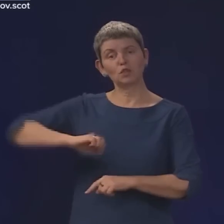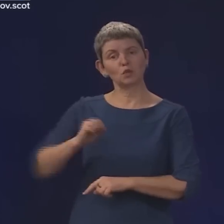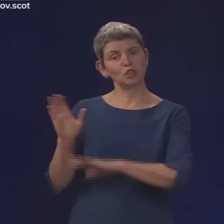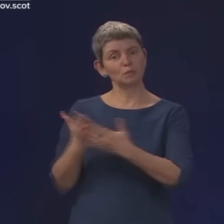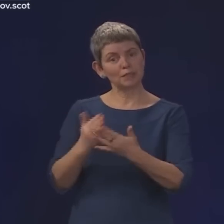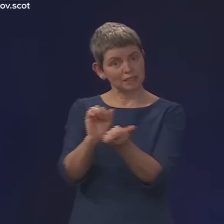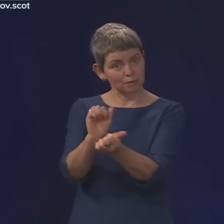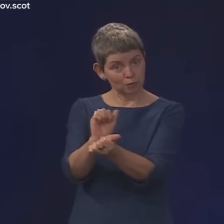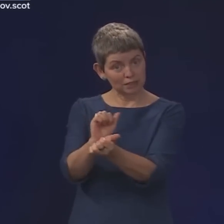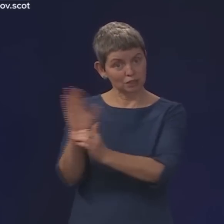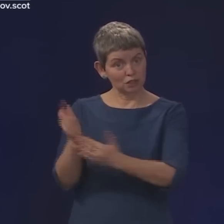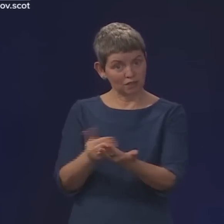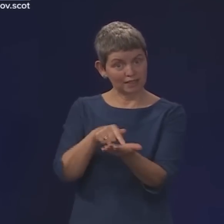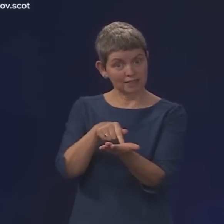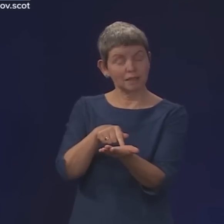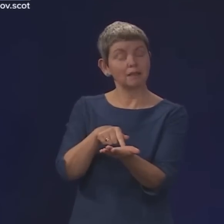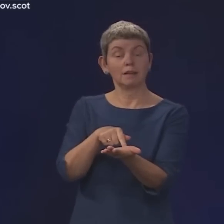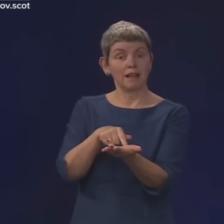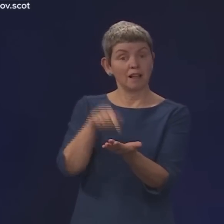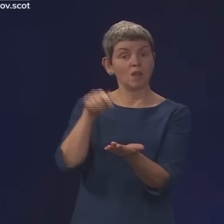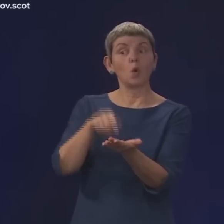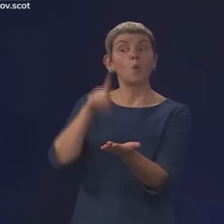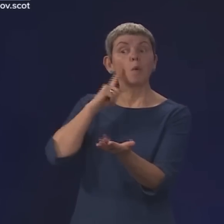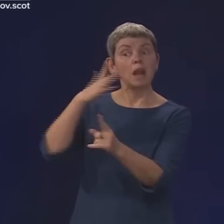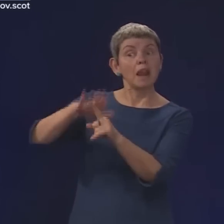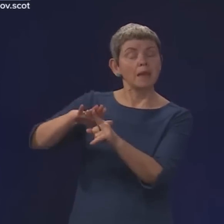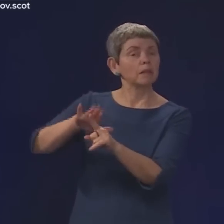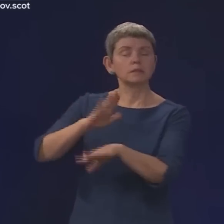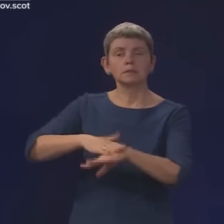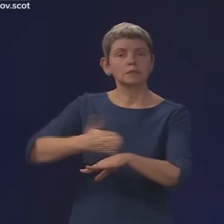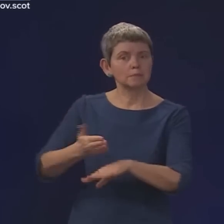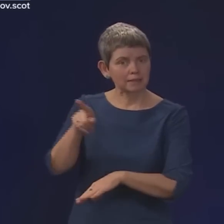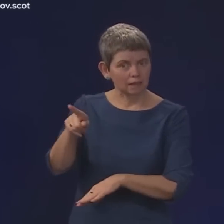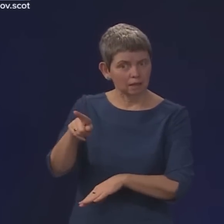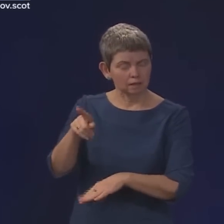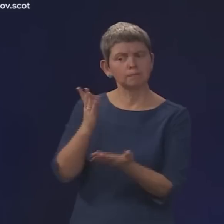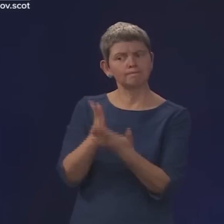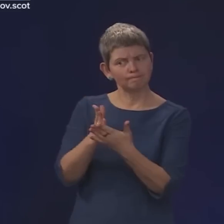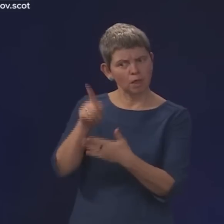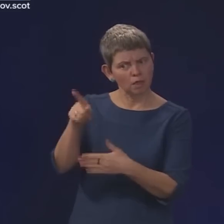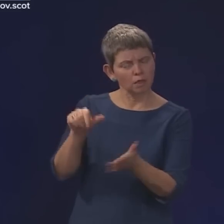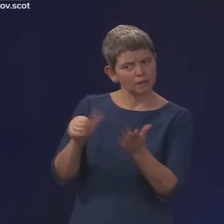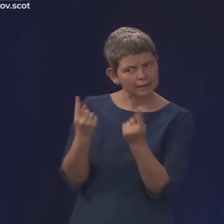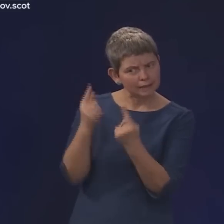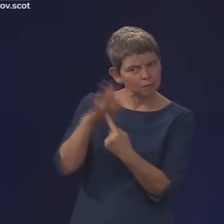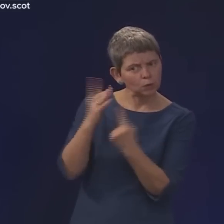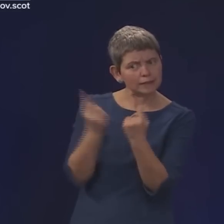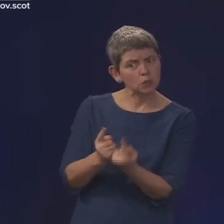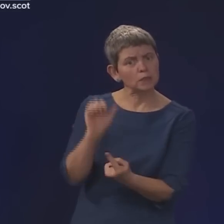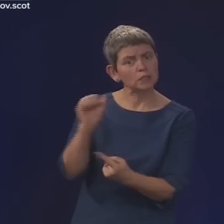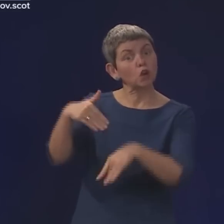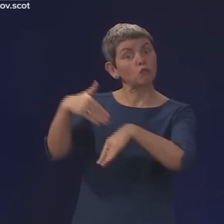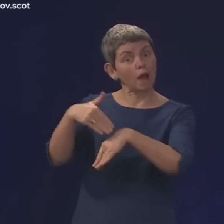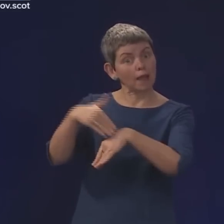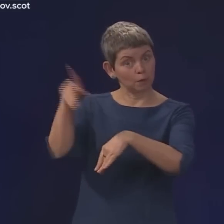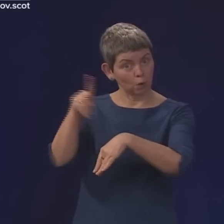relevant factor is the crime that the individual has committed and has been convicted of. We've all been asking you, and